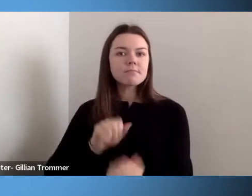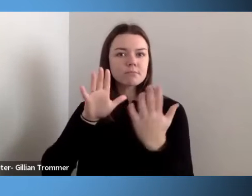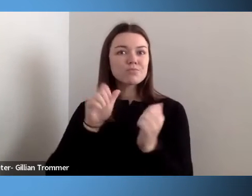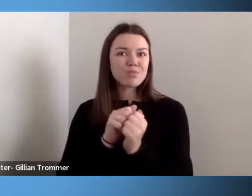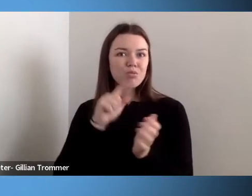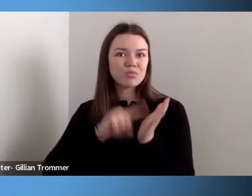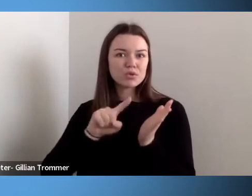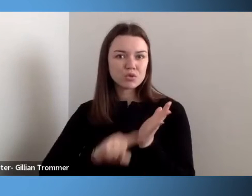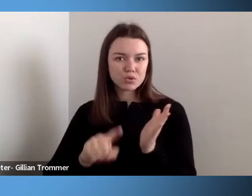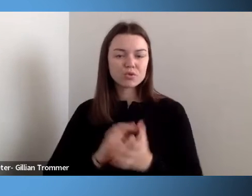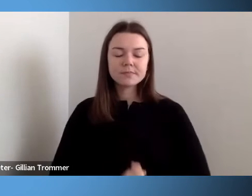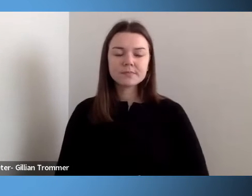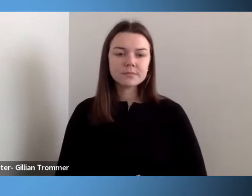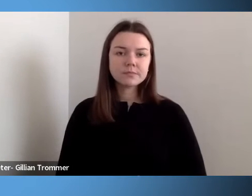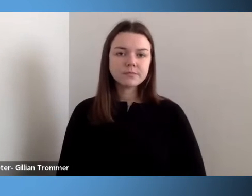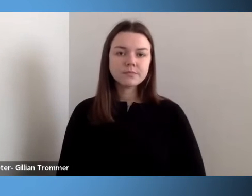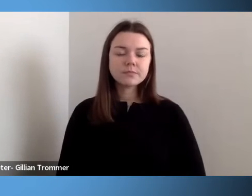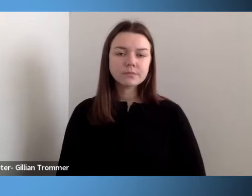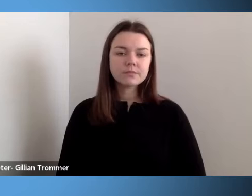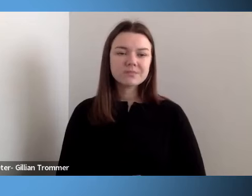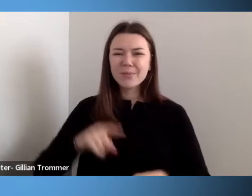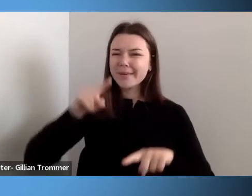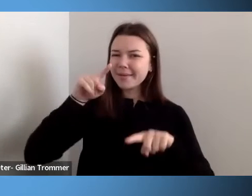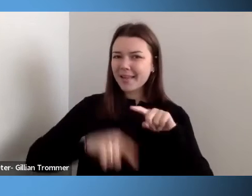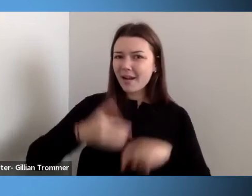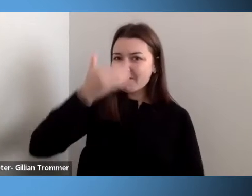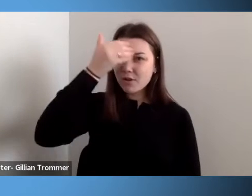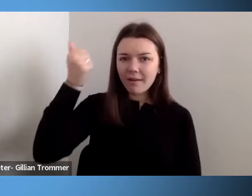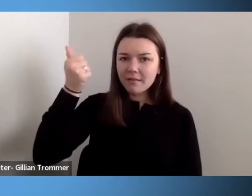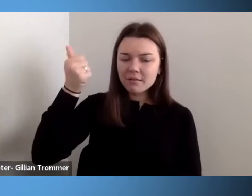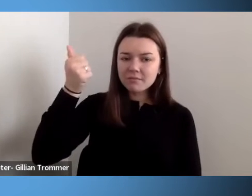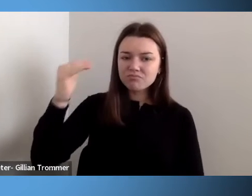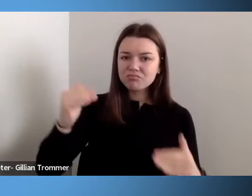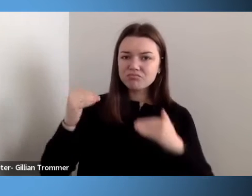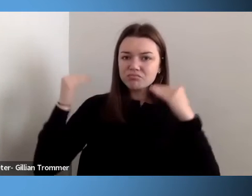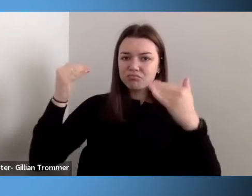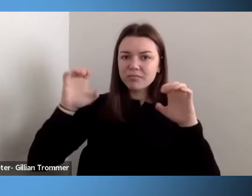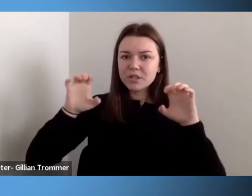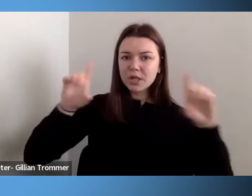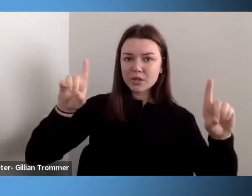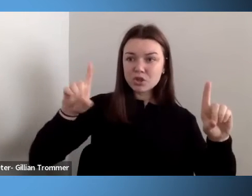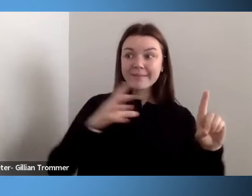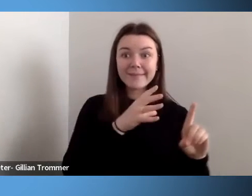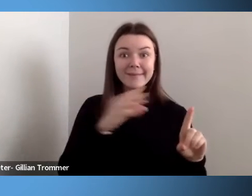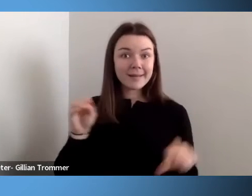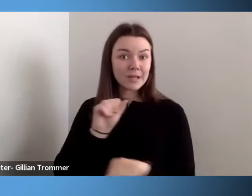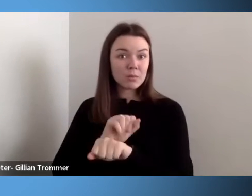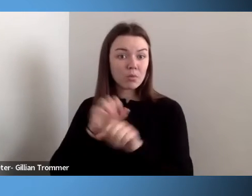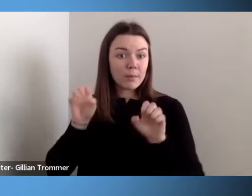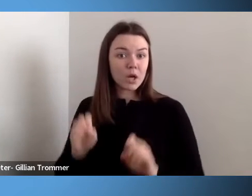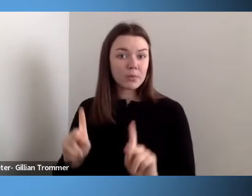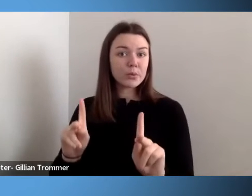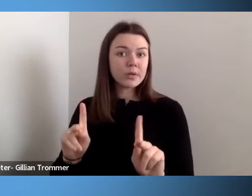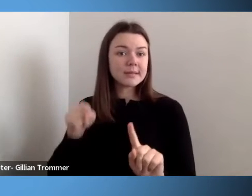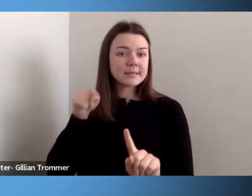forget that higher ed and employment opportunities have always been